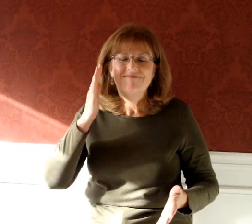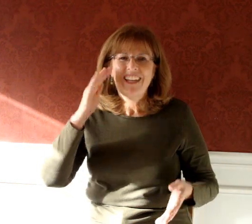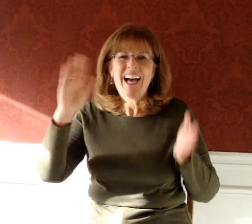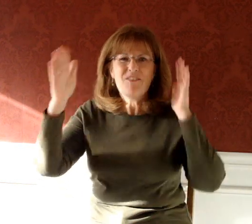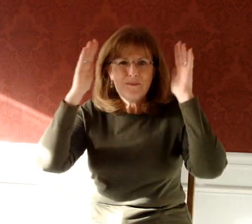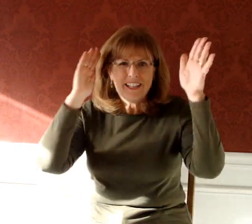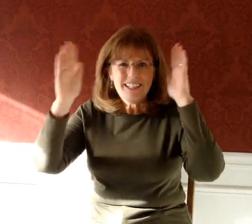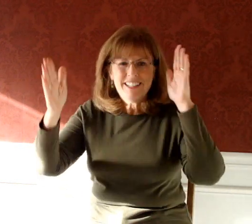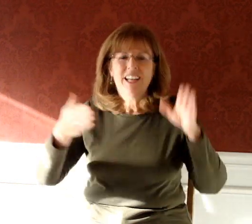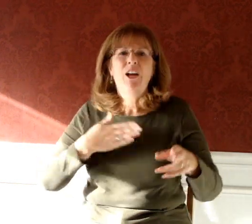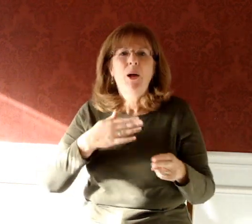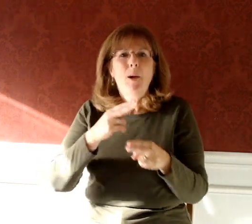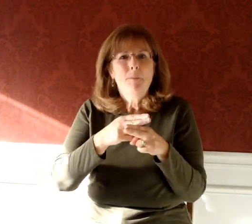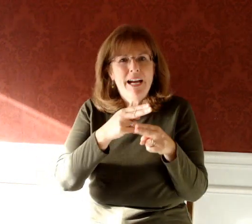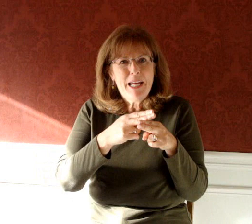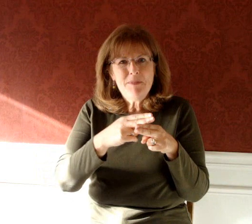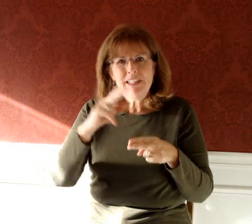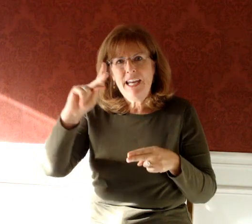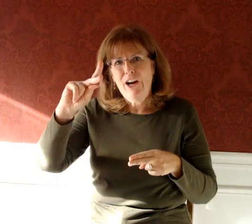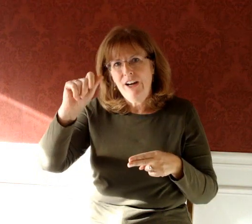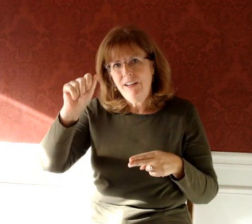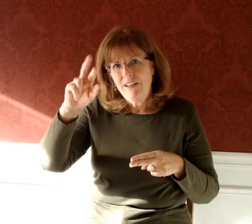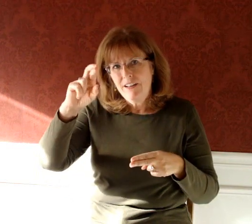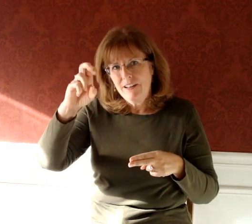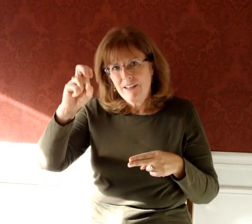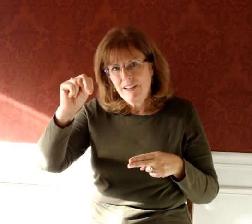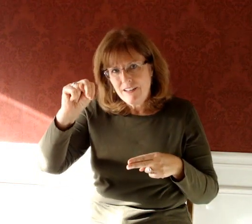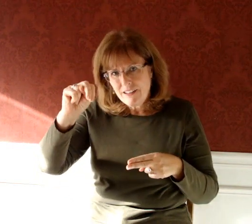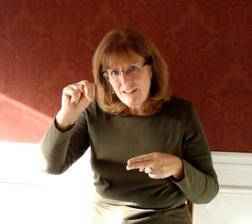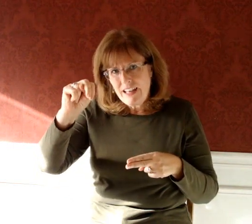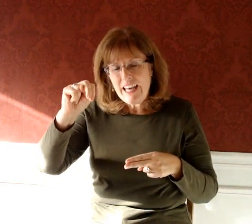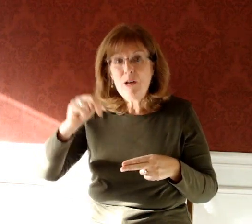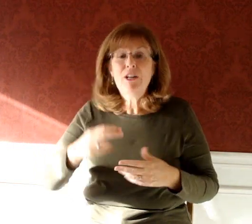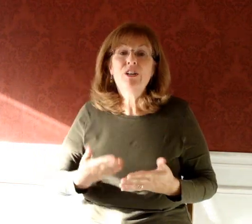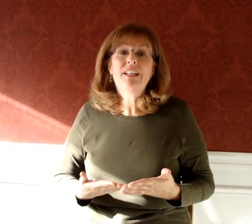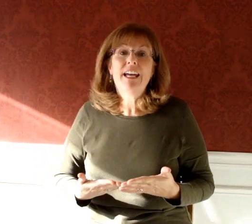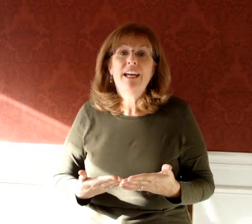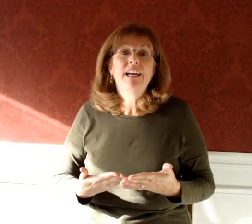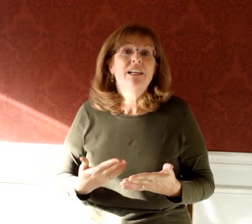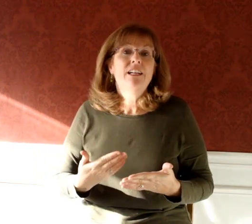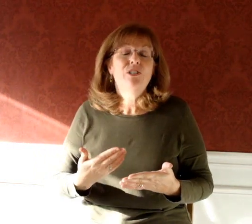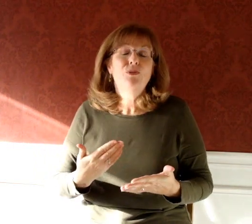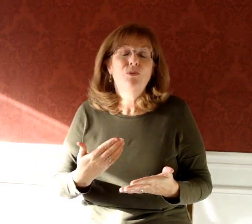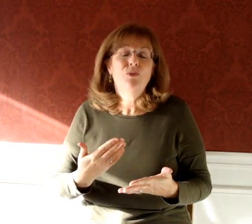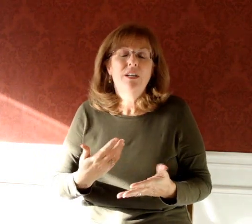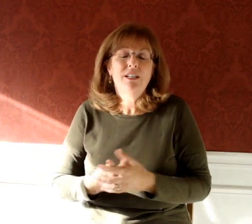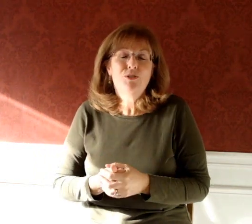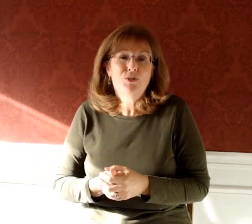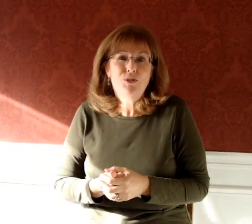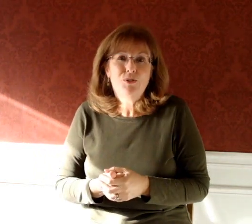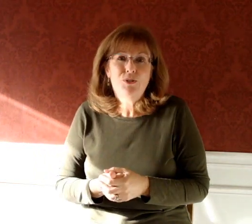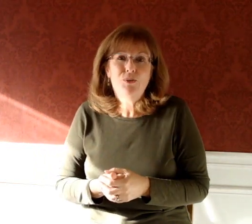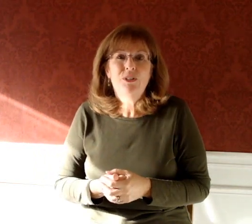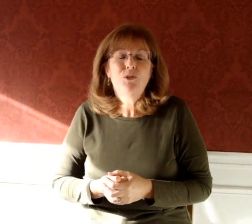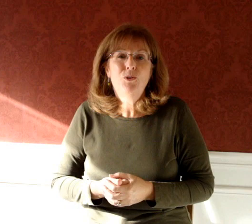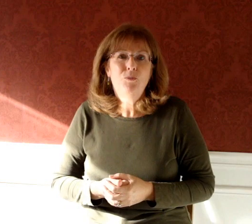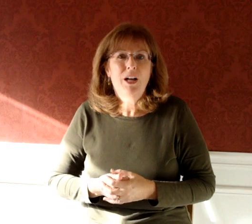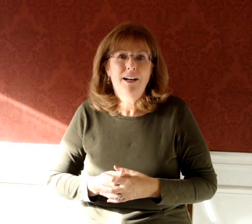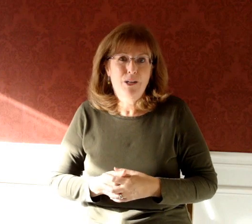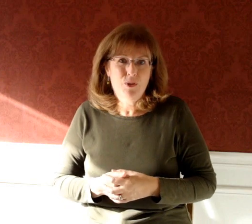Hi, everybody. My name is Karen, and I'm here today to introduce you to a new blog that